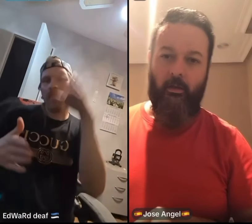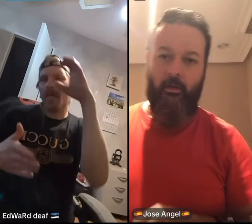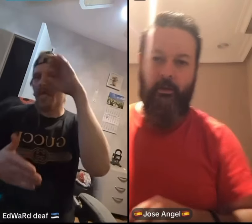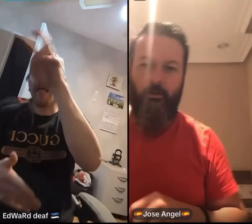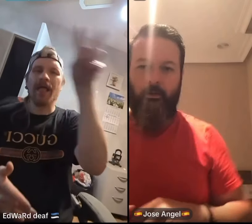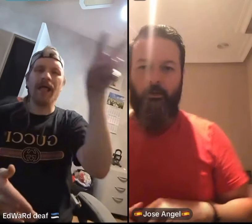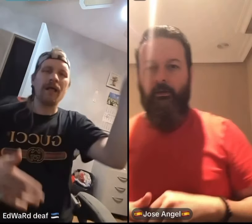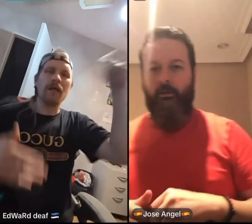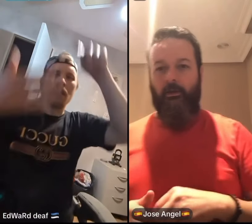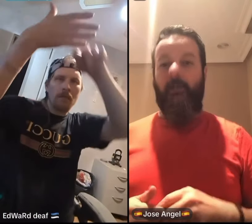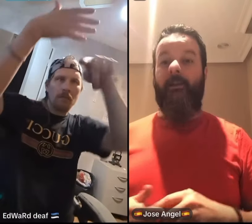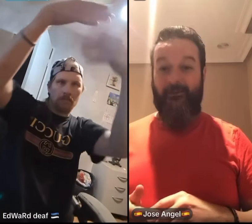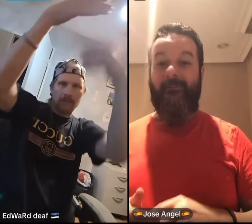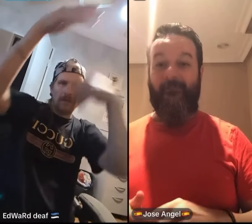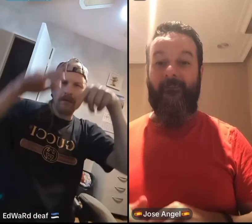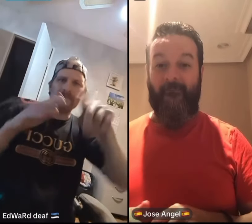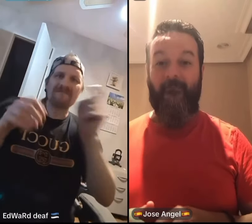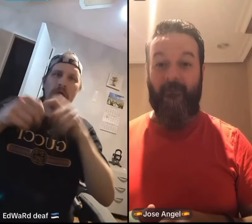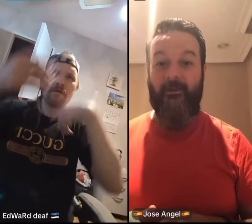No way